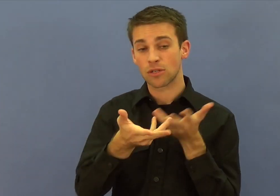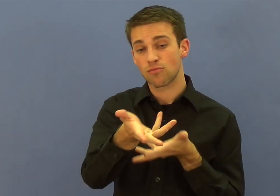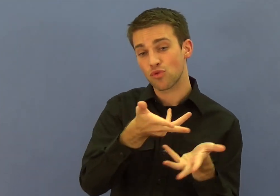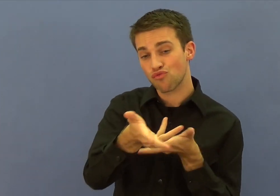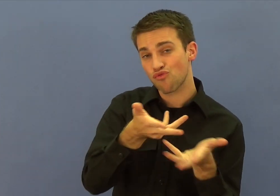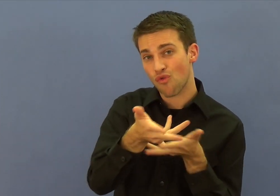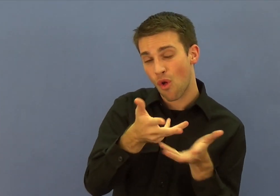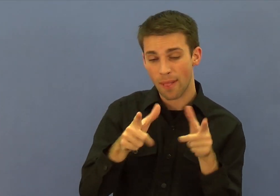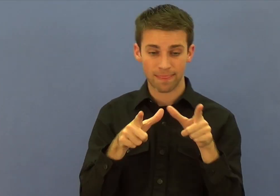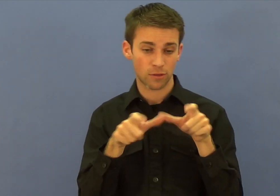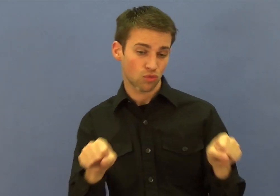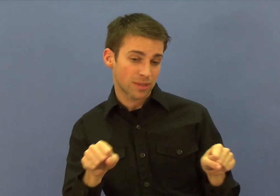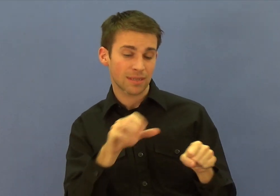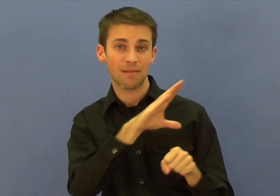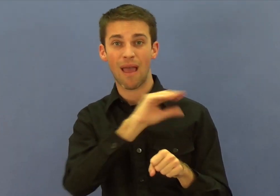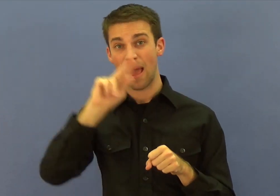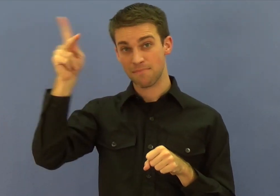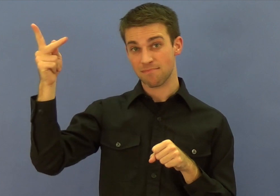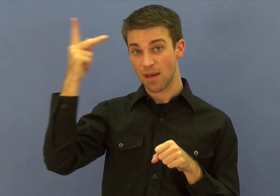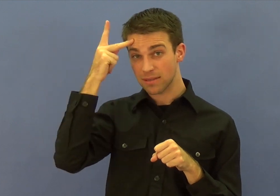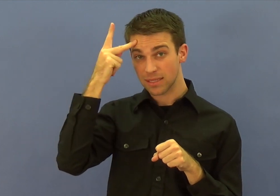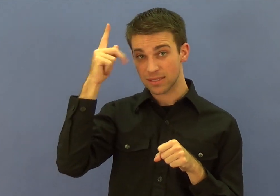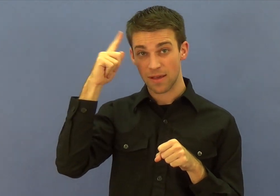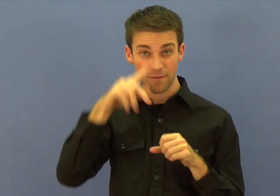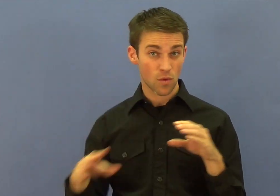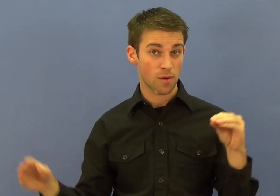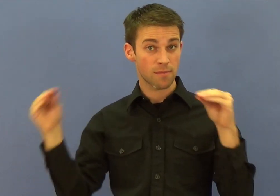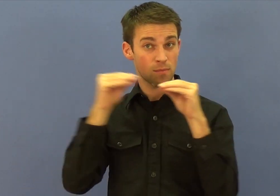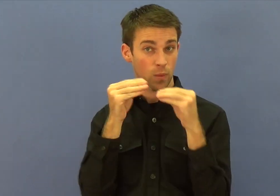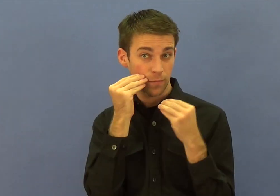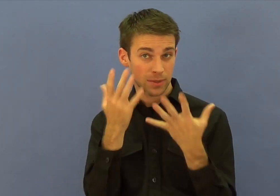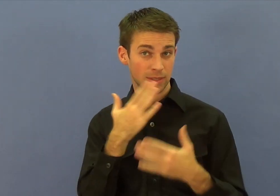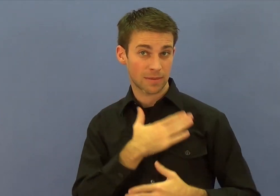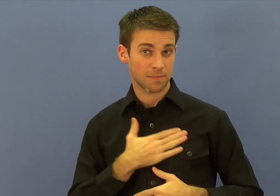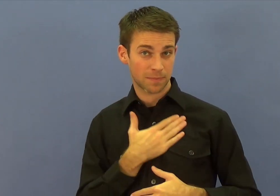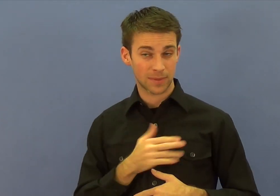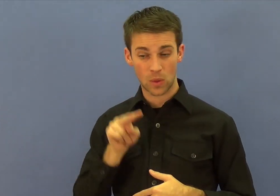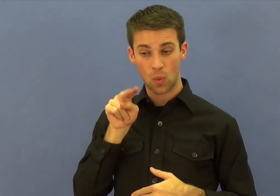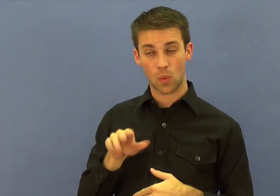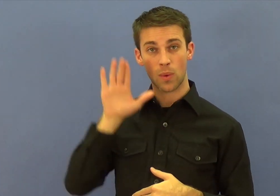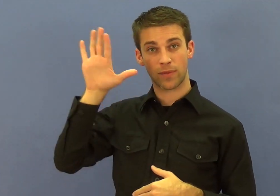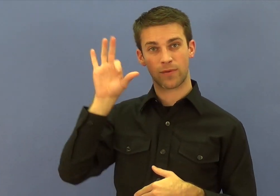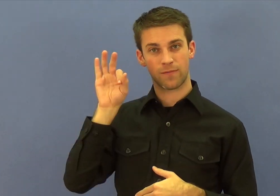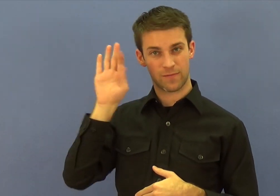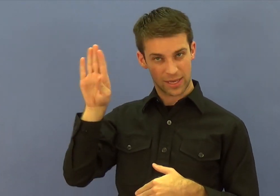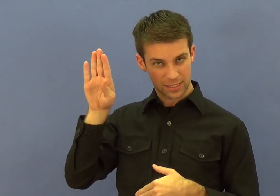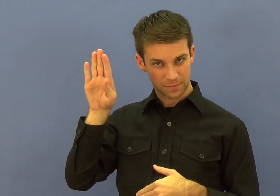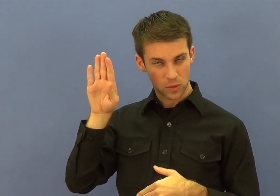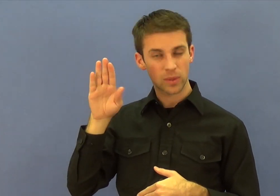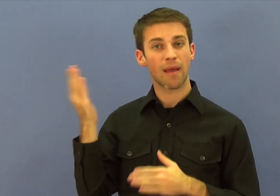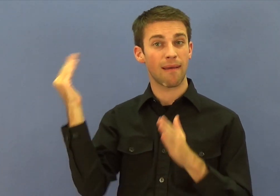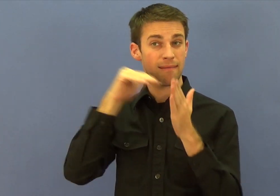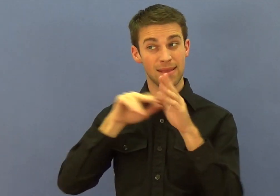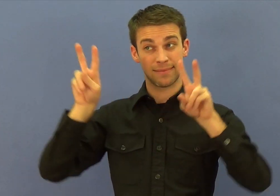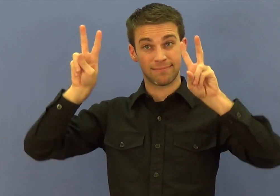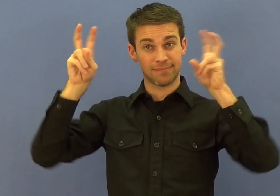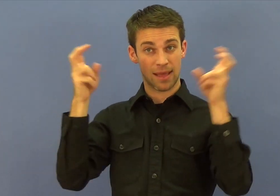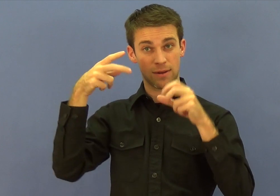sociocultural philosophy currently shaping all Deaf-Blind practices, including linguistics,